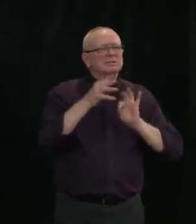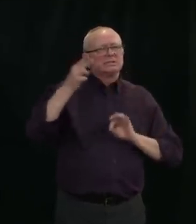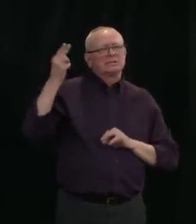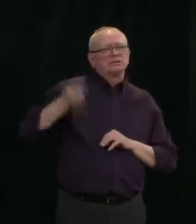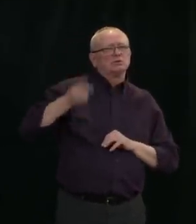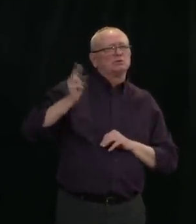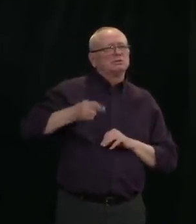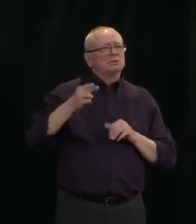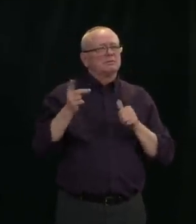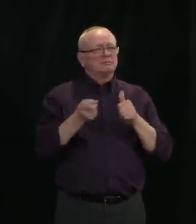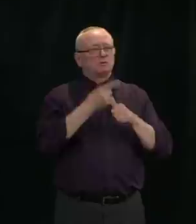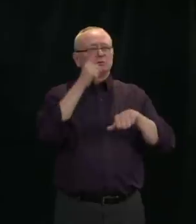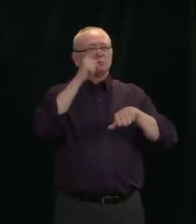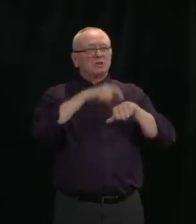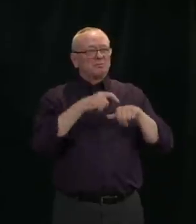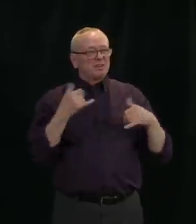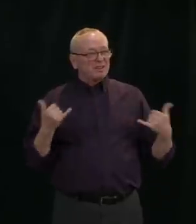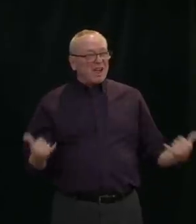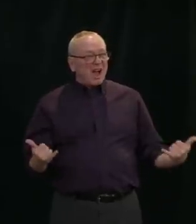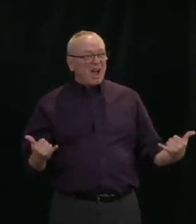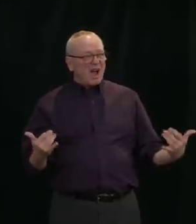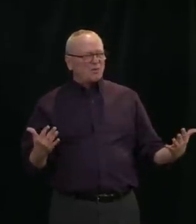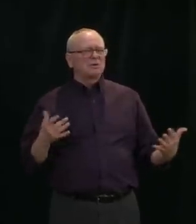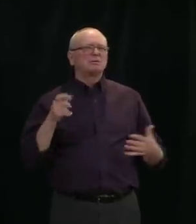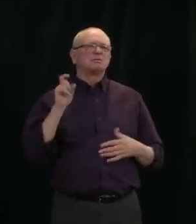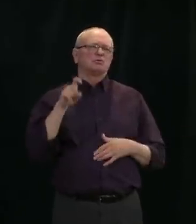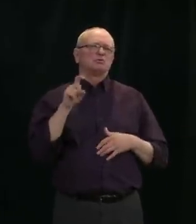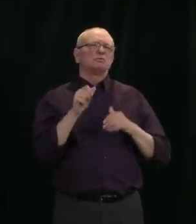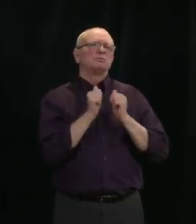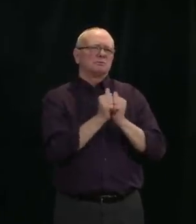to the floor. Go ahead, Lisa. I have a question for Dr. Hinshaw.